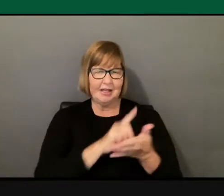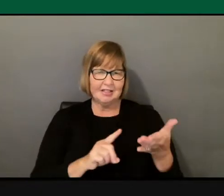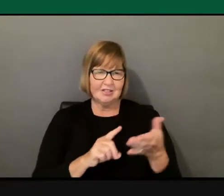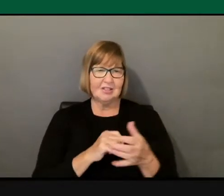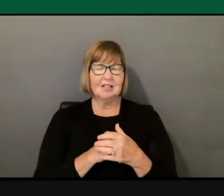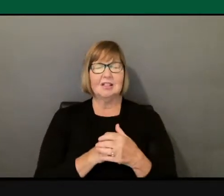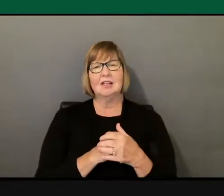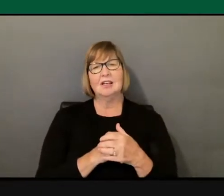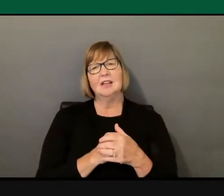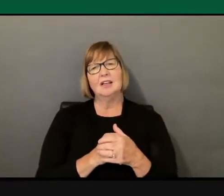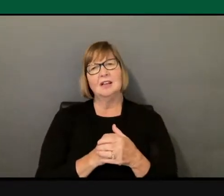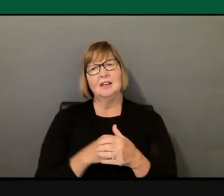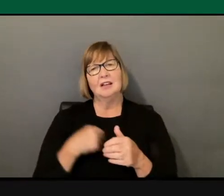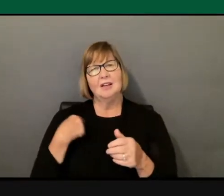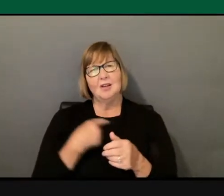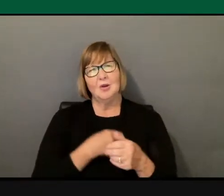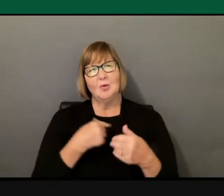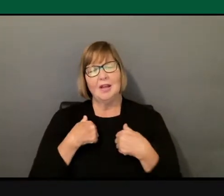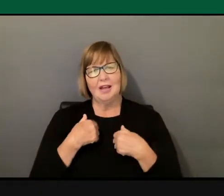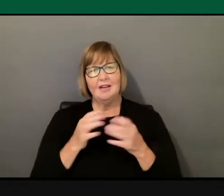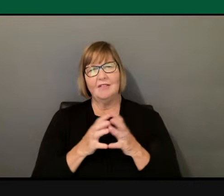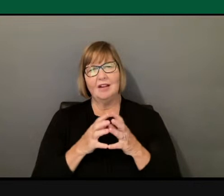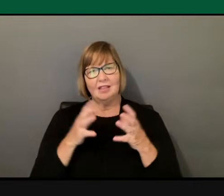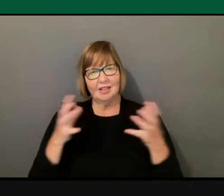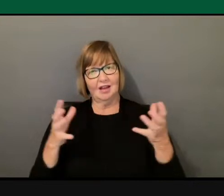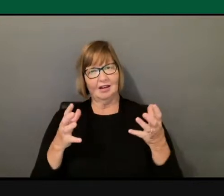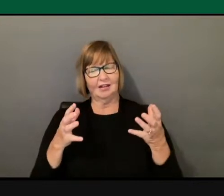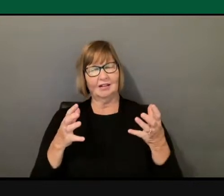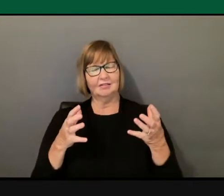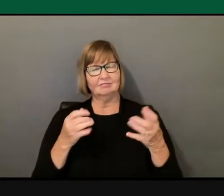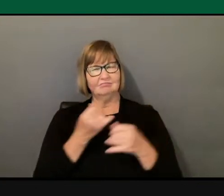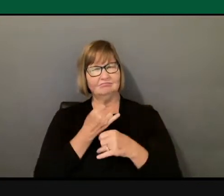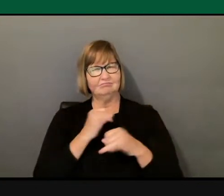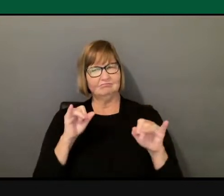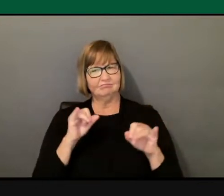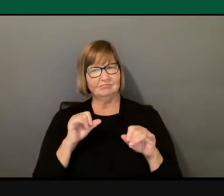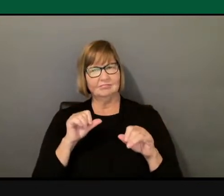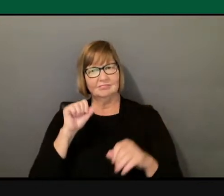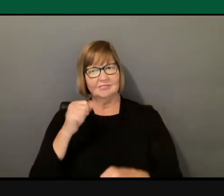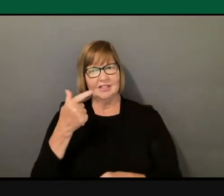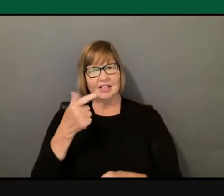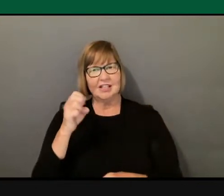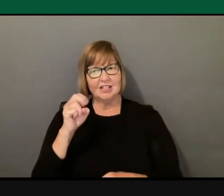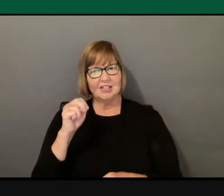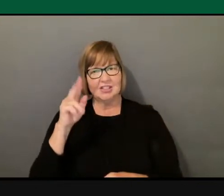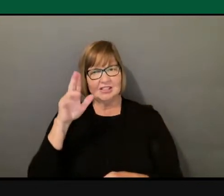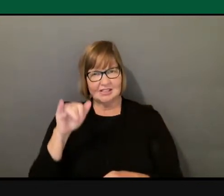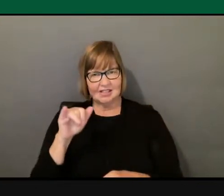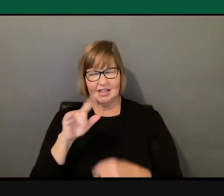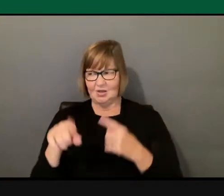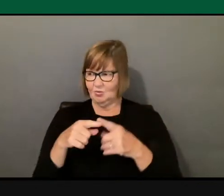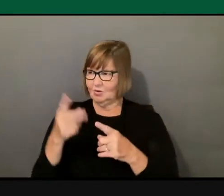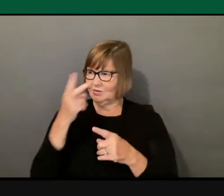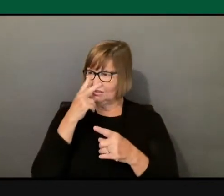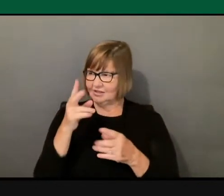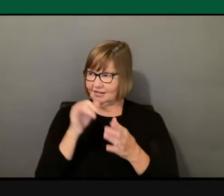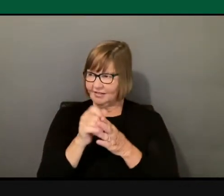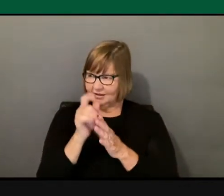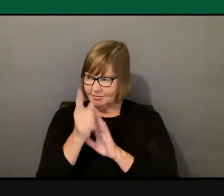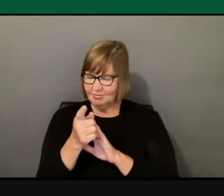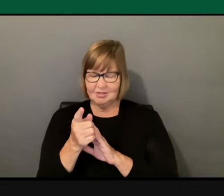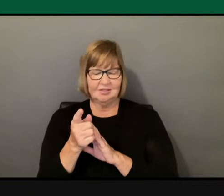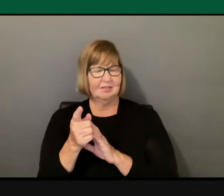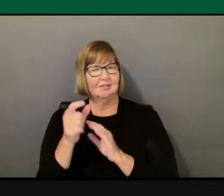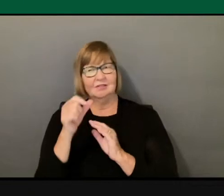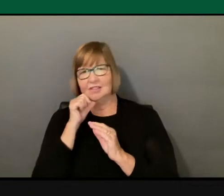have a great deal of agency. And when we see moments of injustice, we can act, we can do